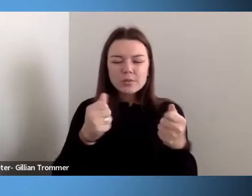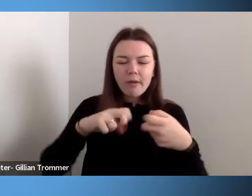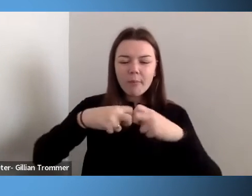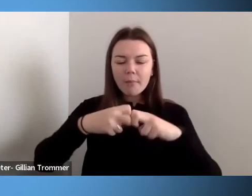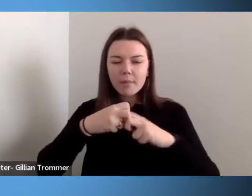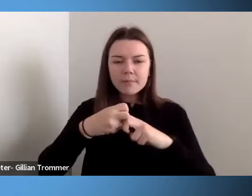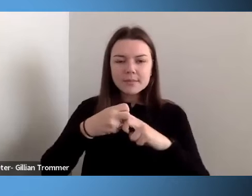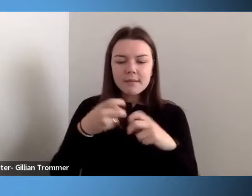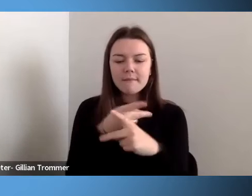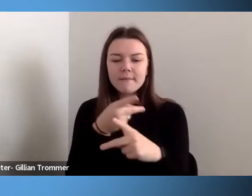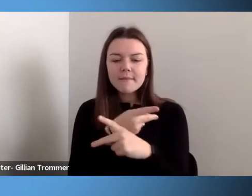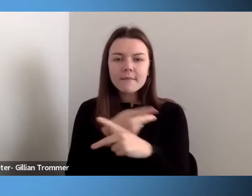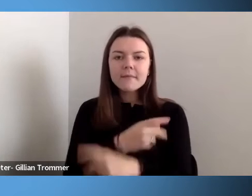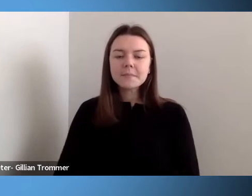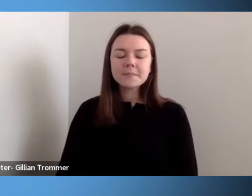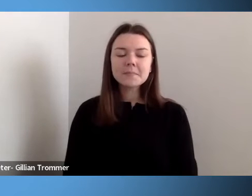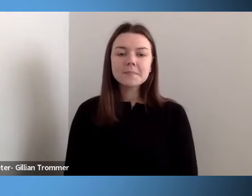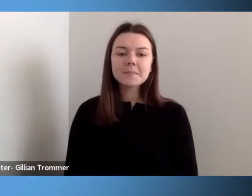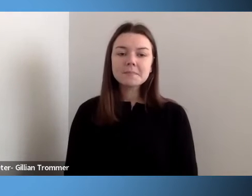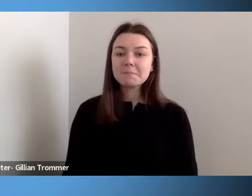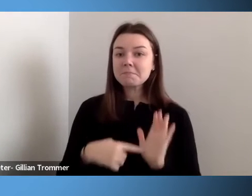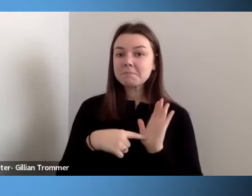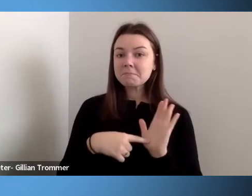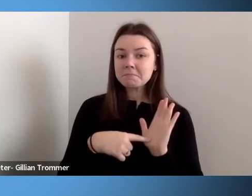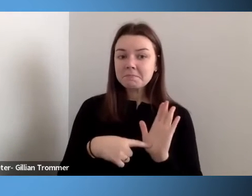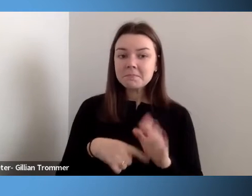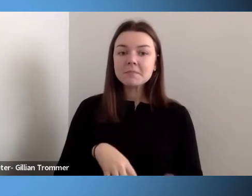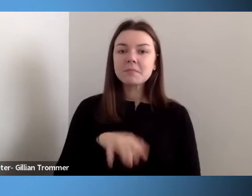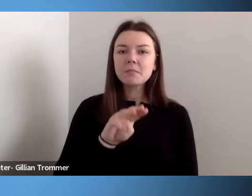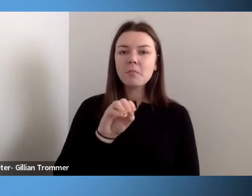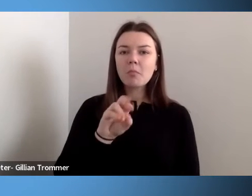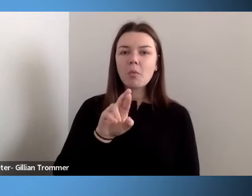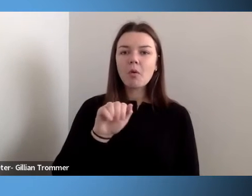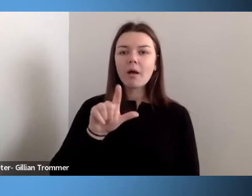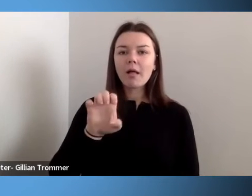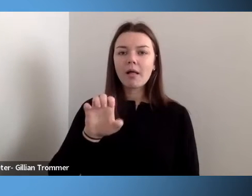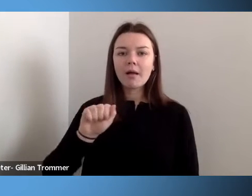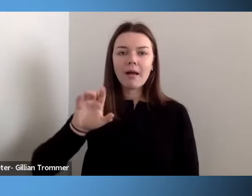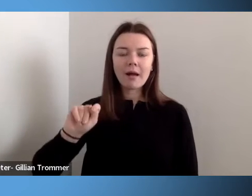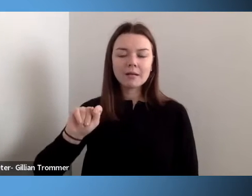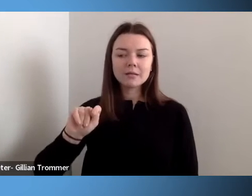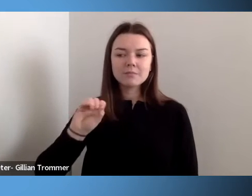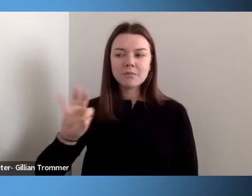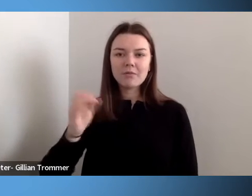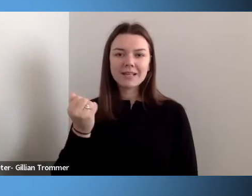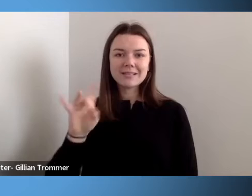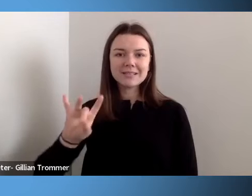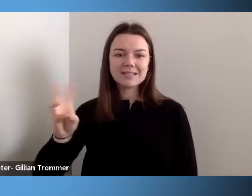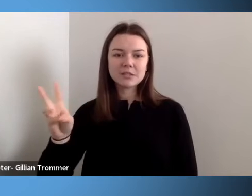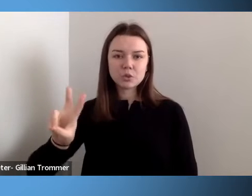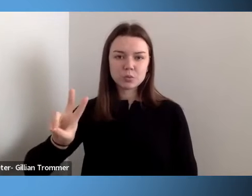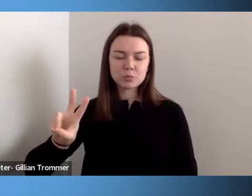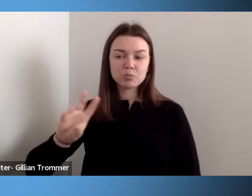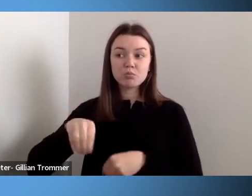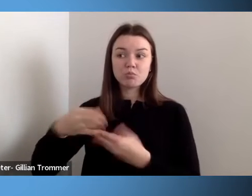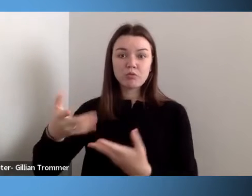Case in point, the Morale Act of 1862 provided land grants to states for